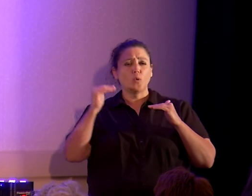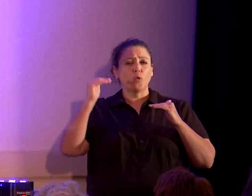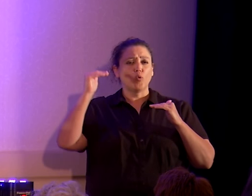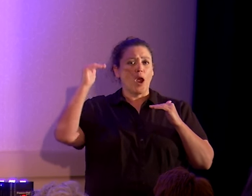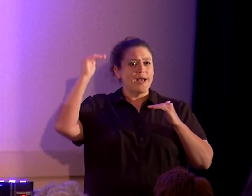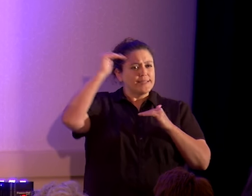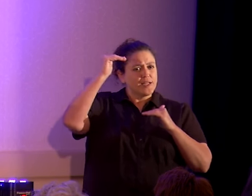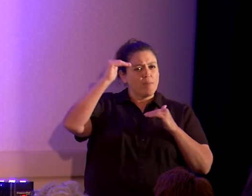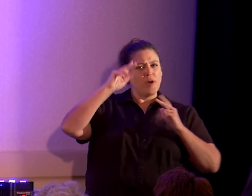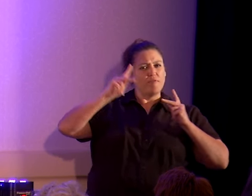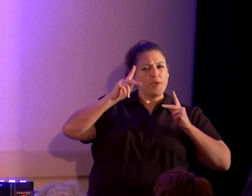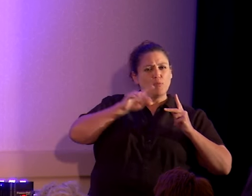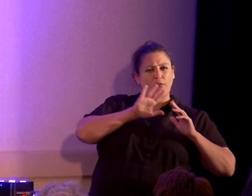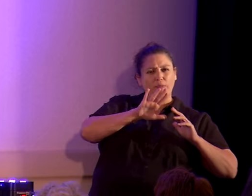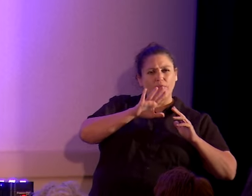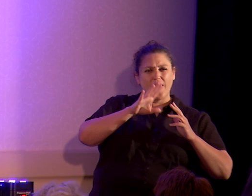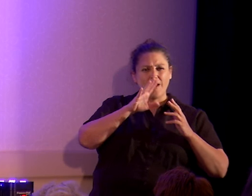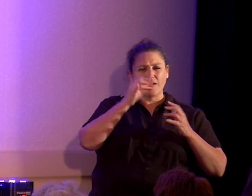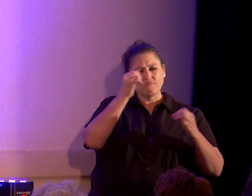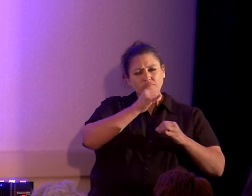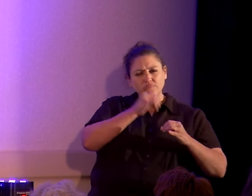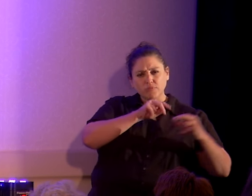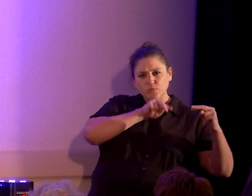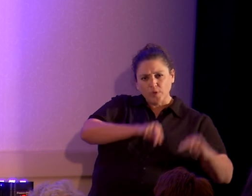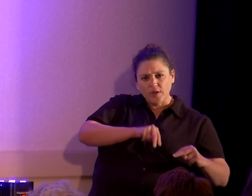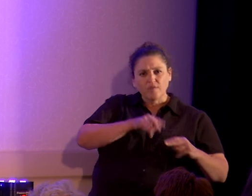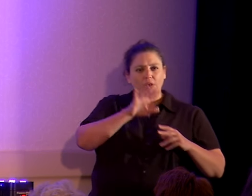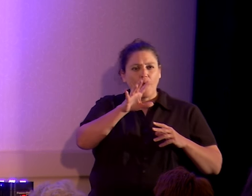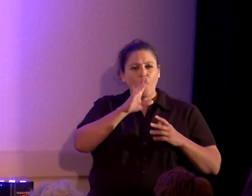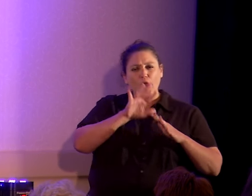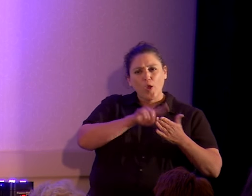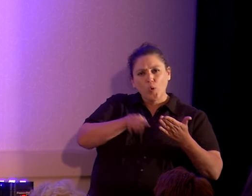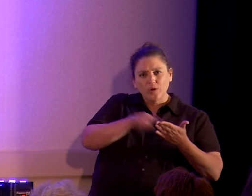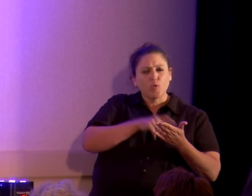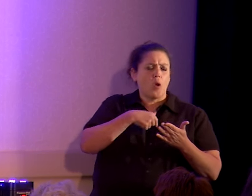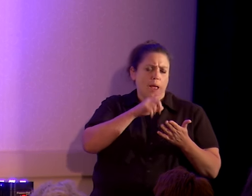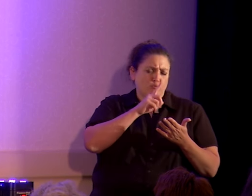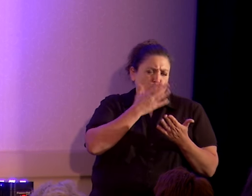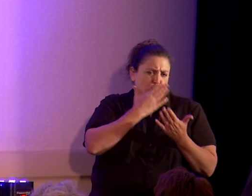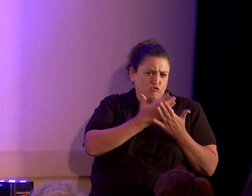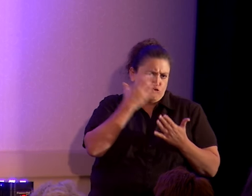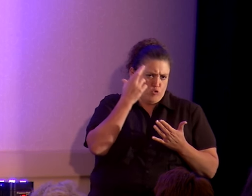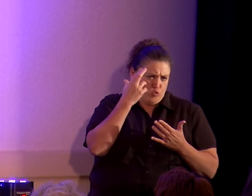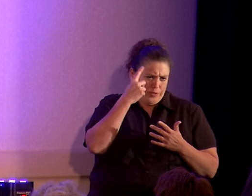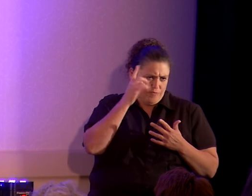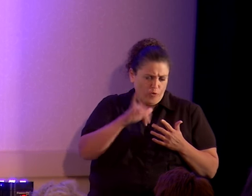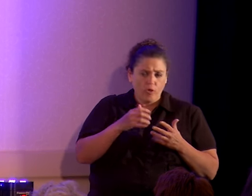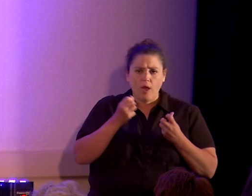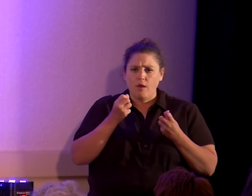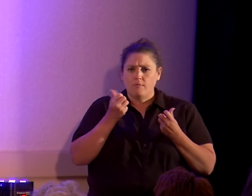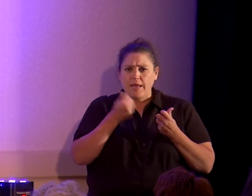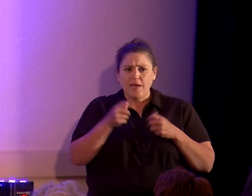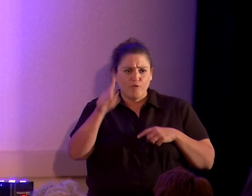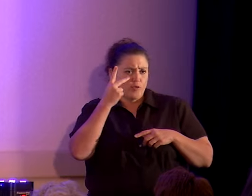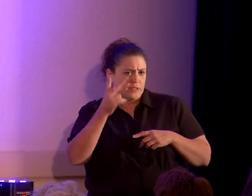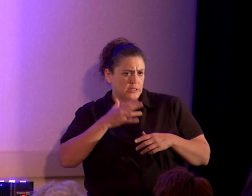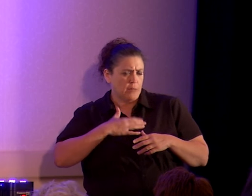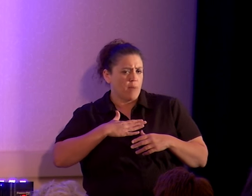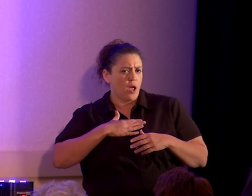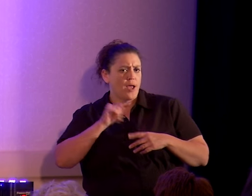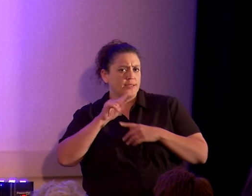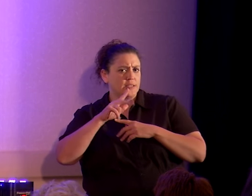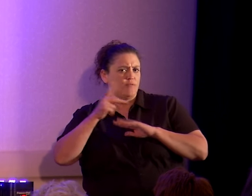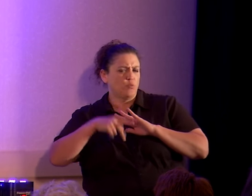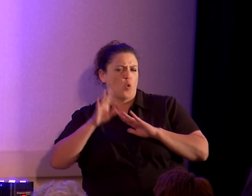rising above the ridicule, which I'm absolutely positive has its place, and anybody who's seen my show will attest to that, above the